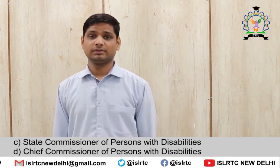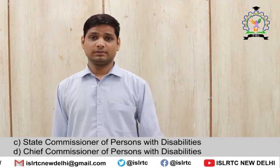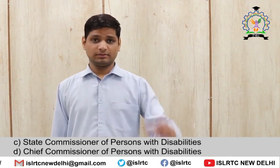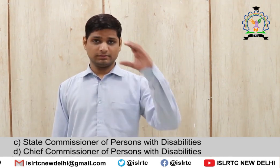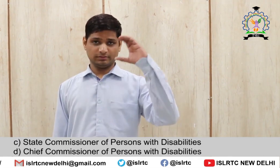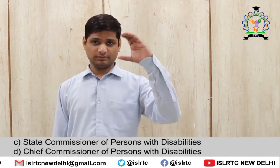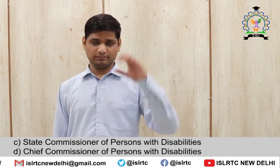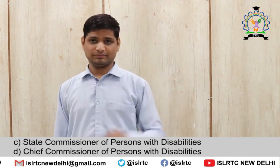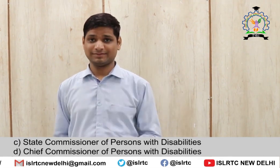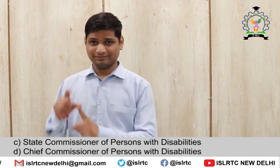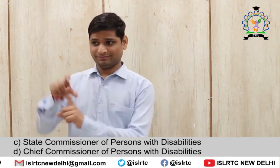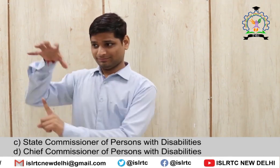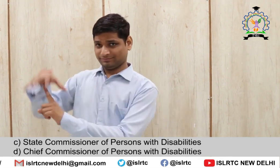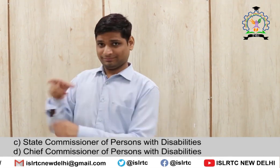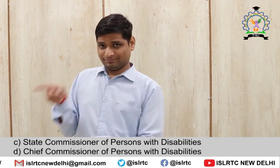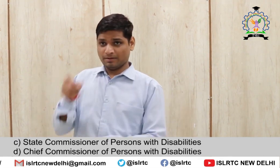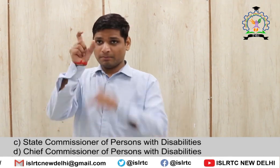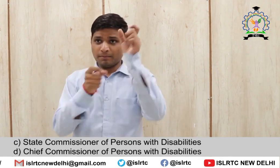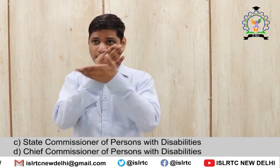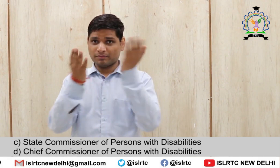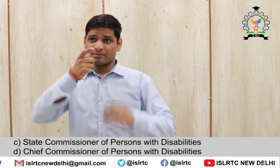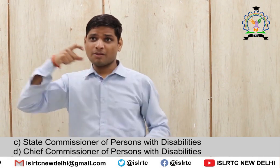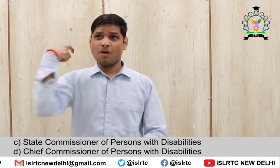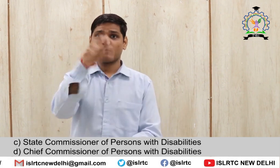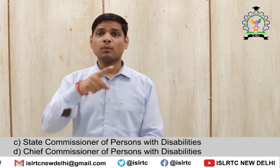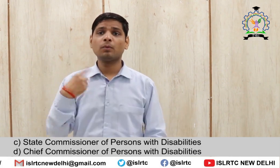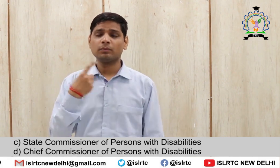C. State Commissioner of Persons with Disabilities